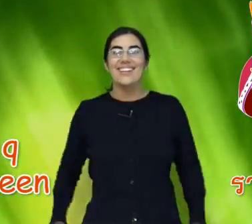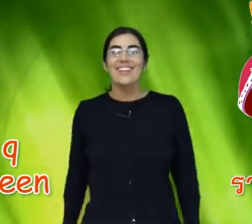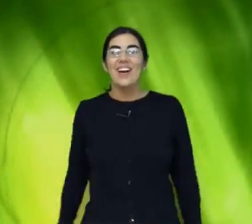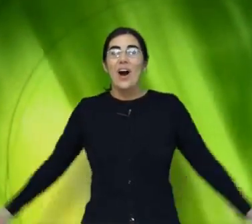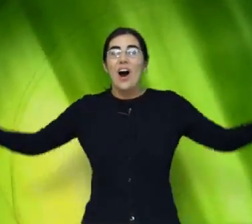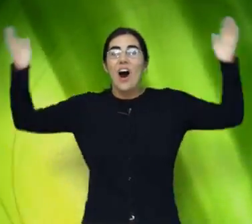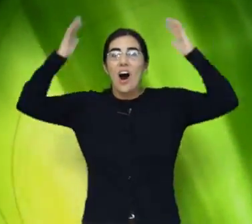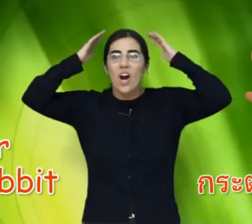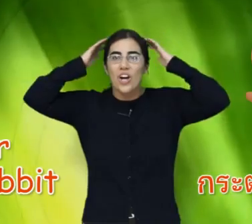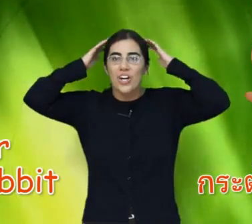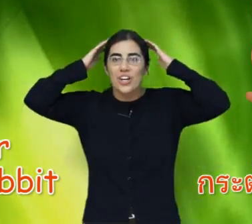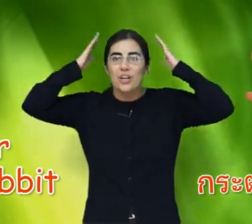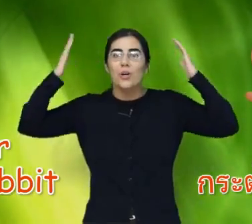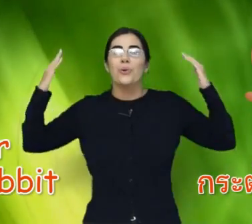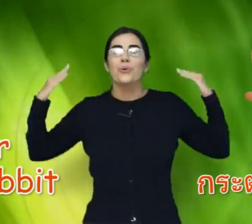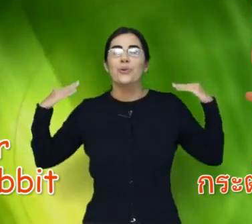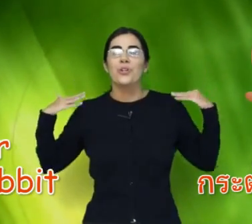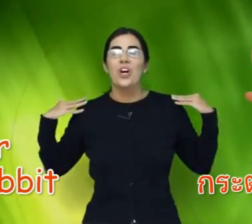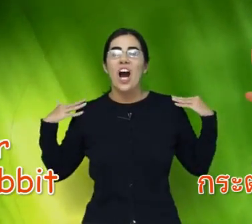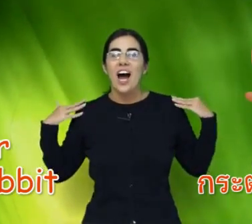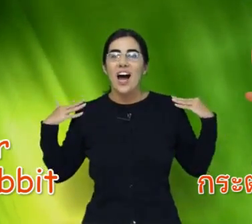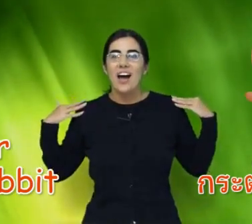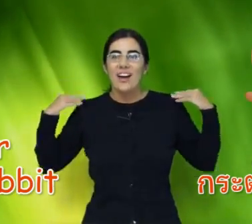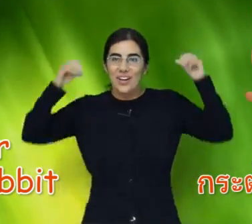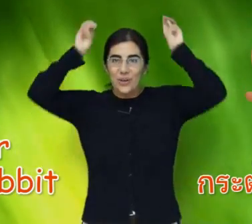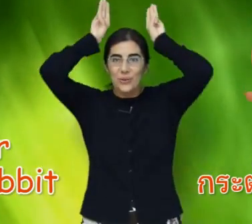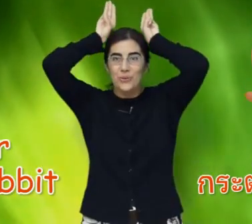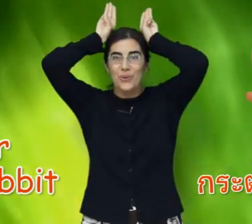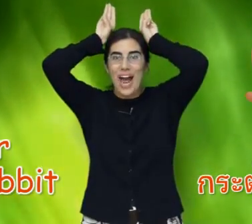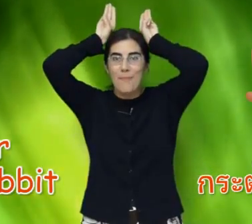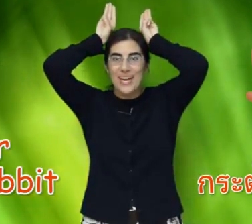R. R. Rabbit.